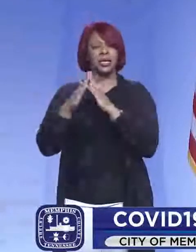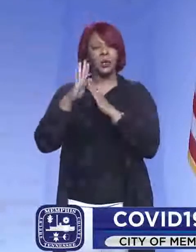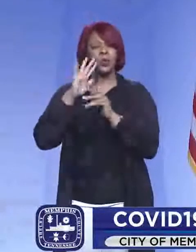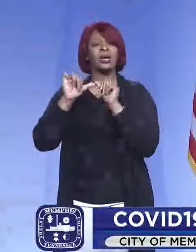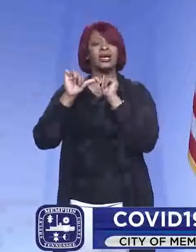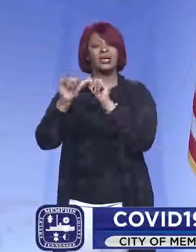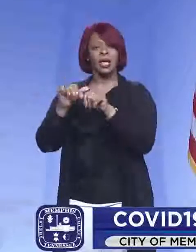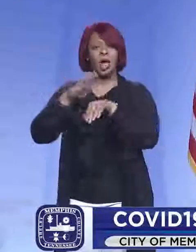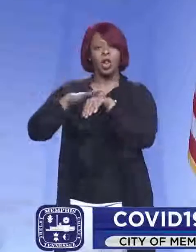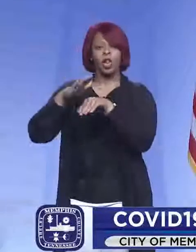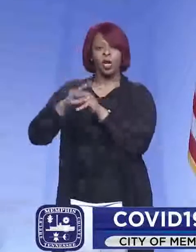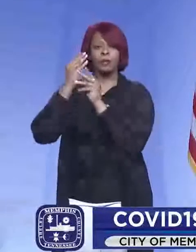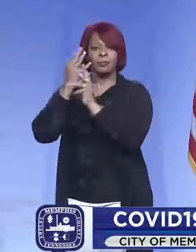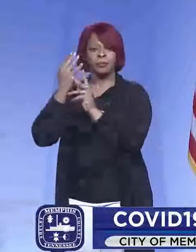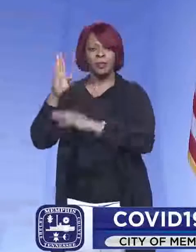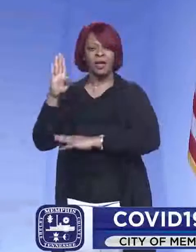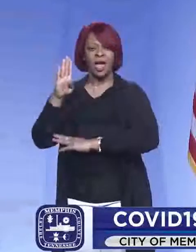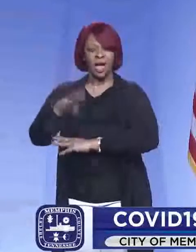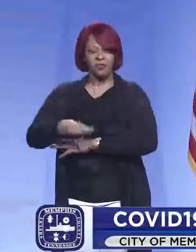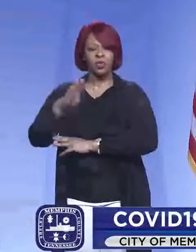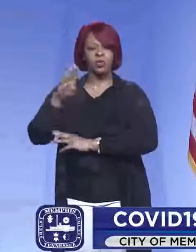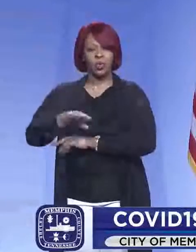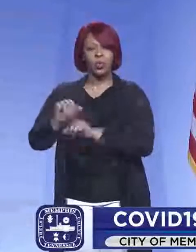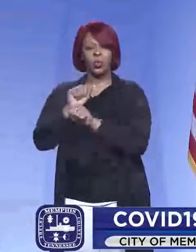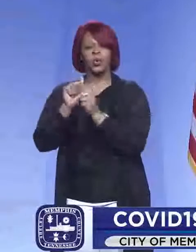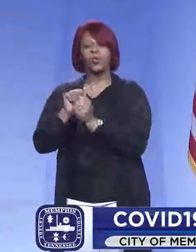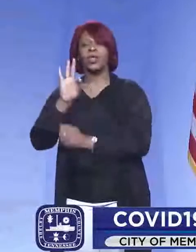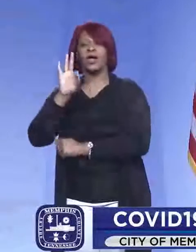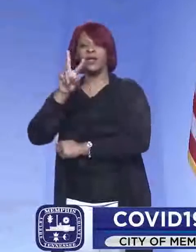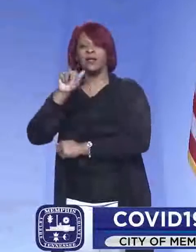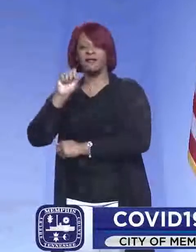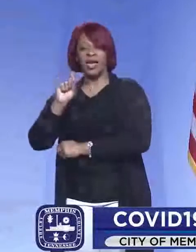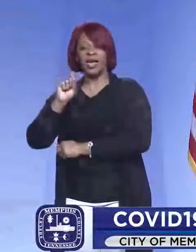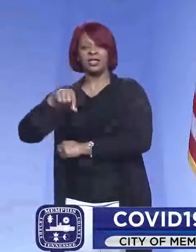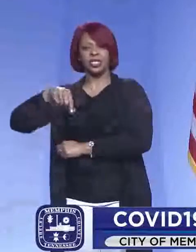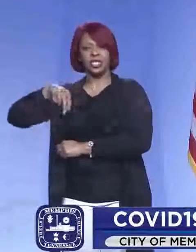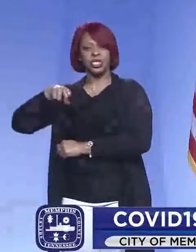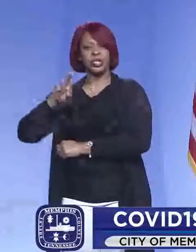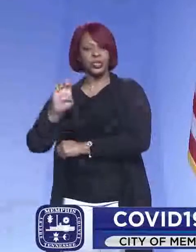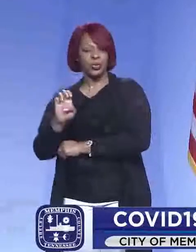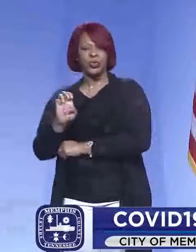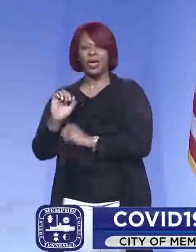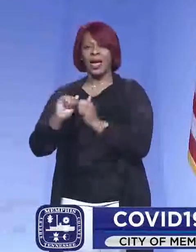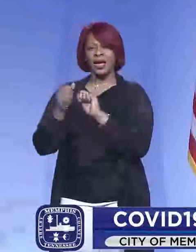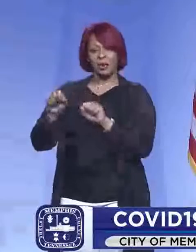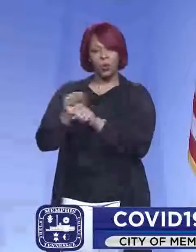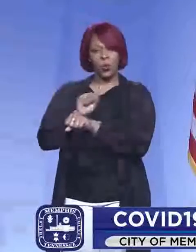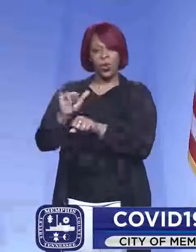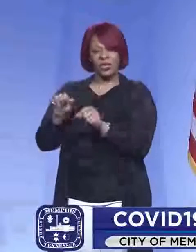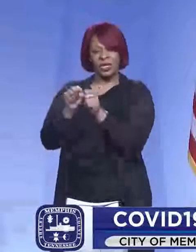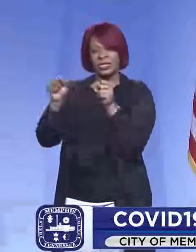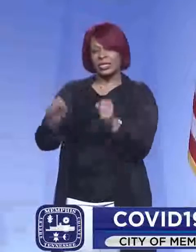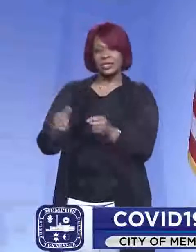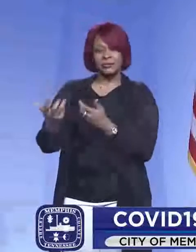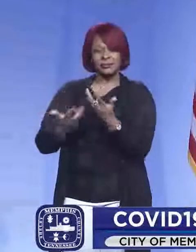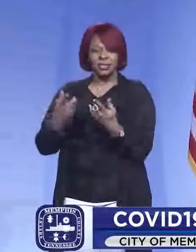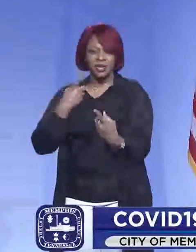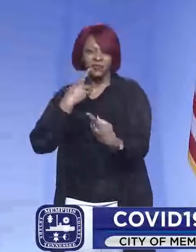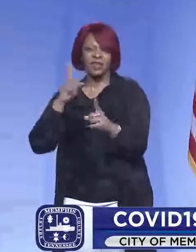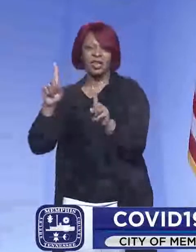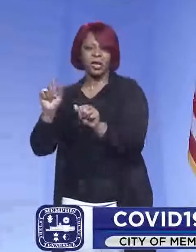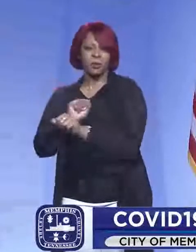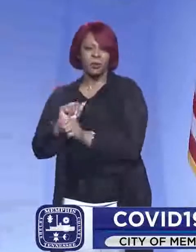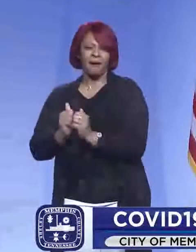send alerts late in the afternoon working with VaxQ? How can we kind of, uh, work that system out effectively?